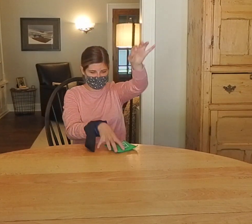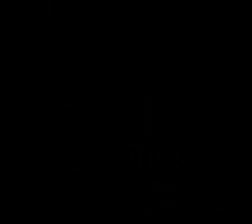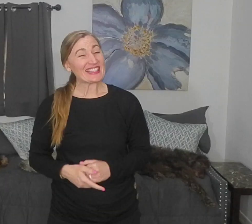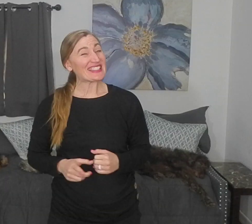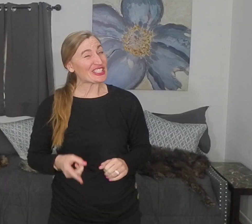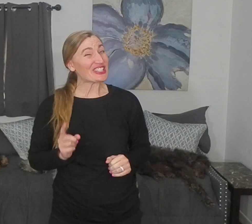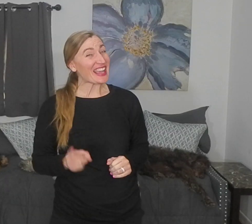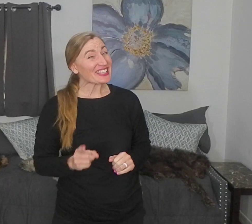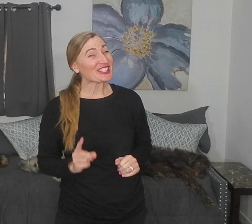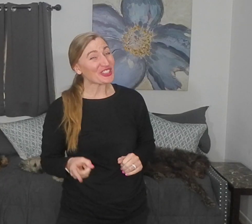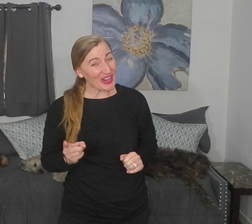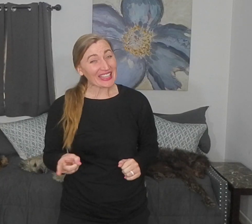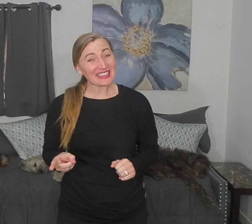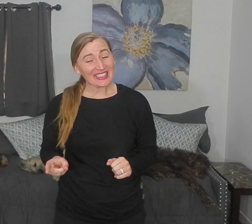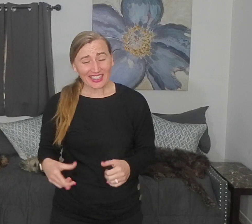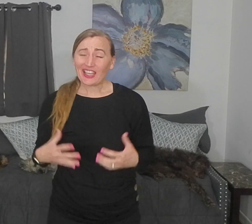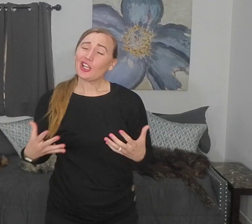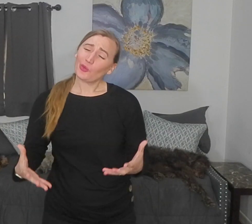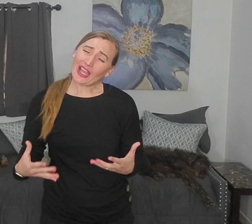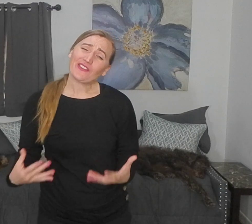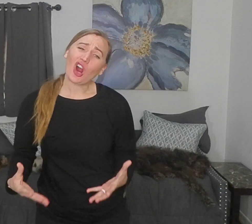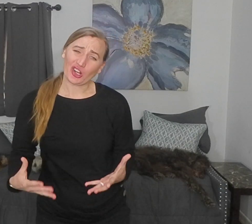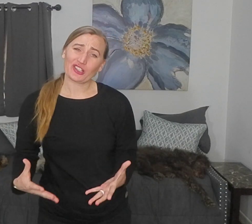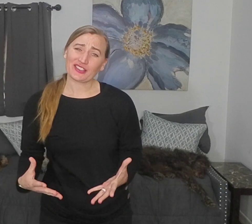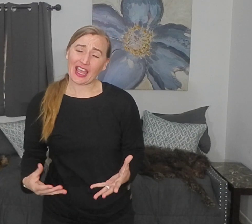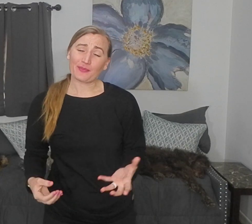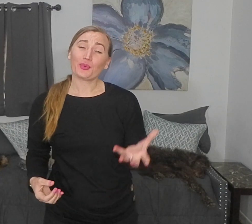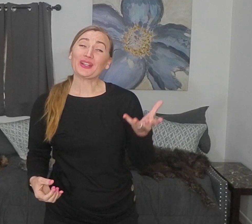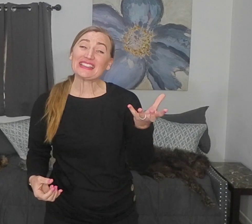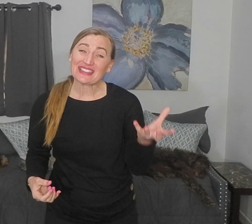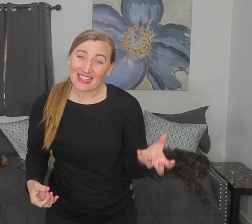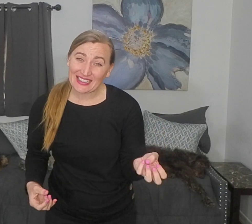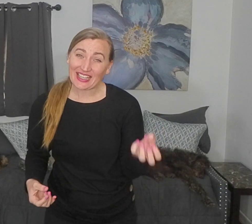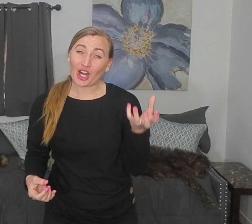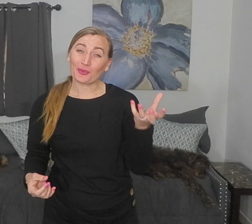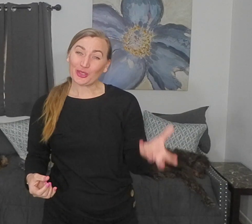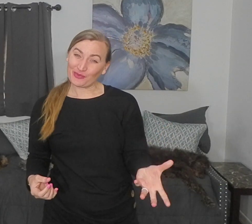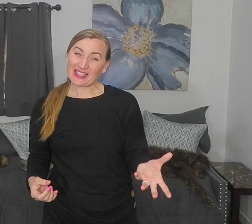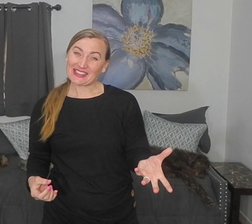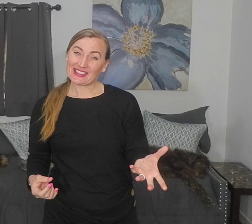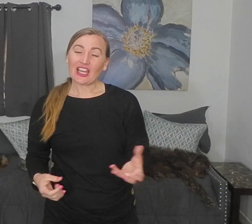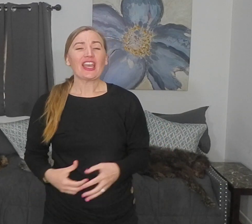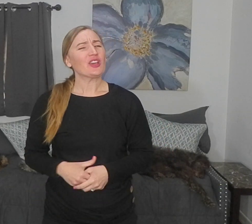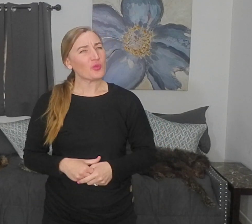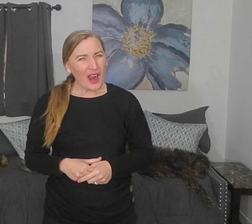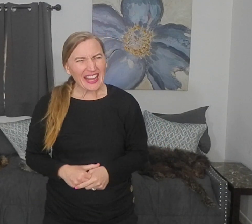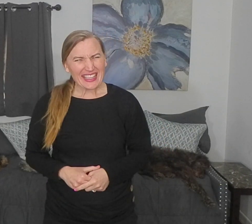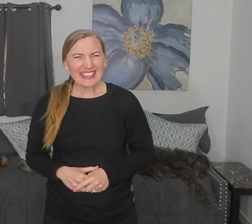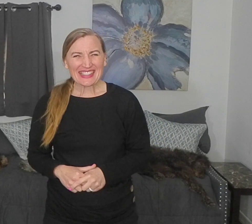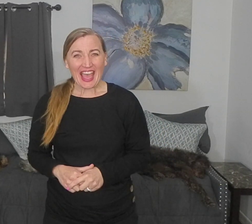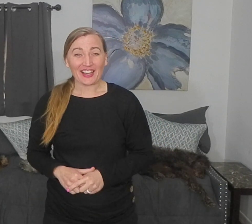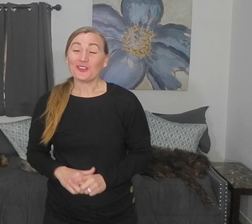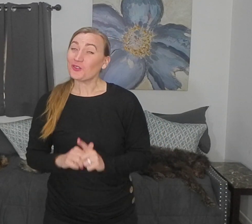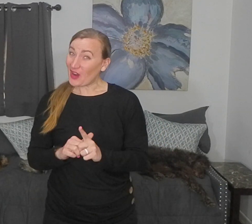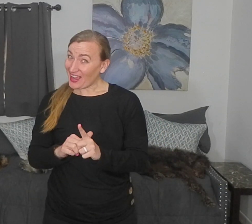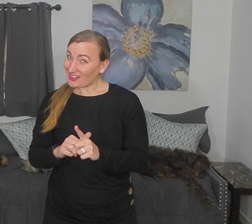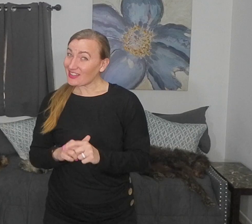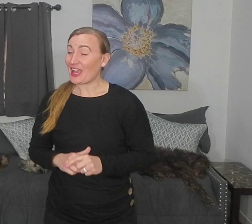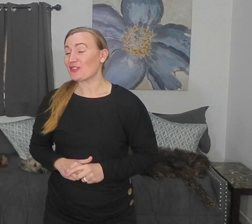Did you guess correctly? We have a harder time predicting our movements. And why is that? Well, that was